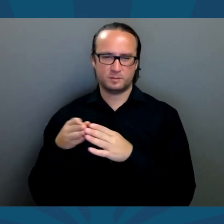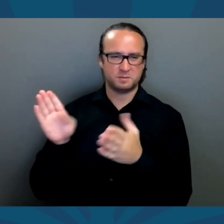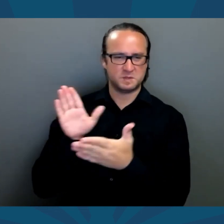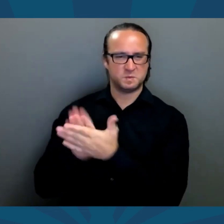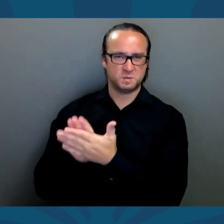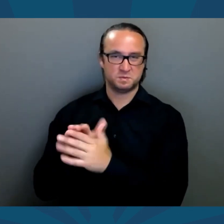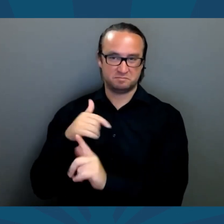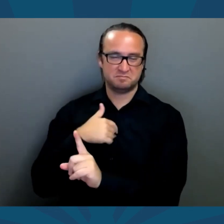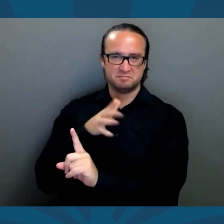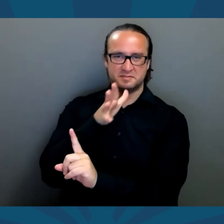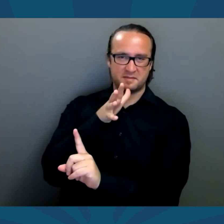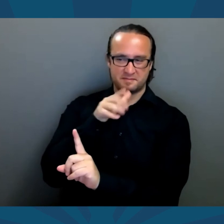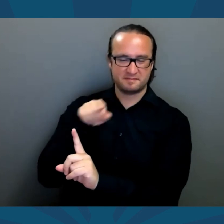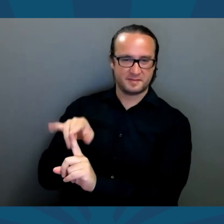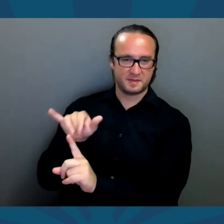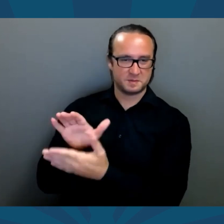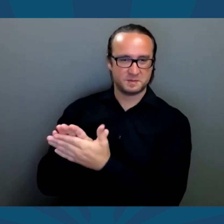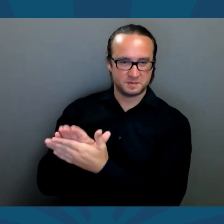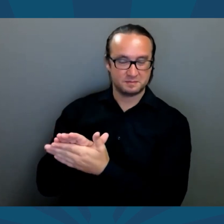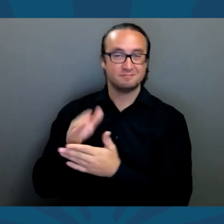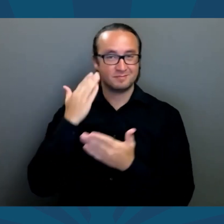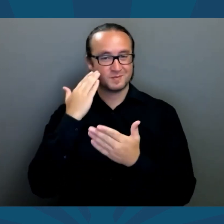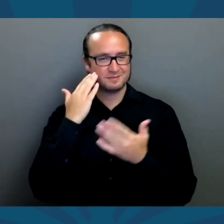As a current Scottsdale public school mom,